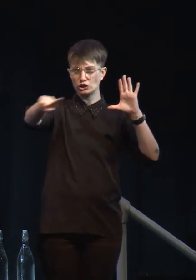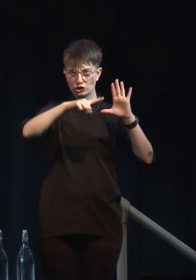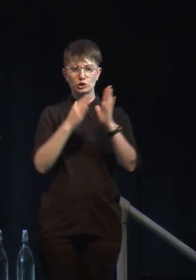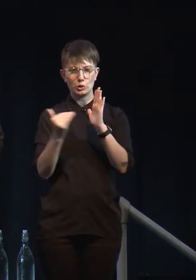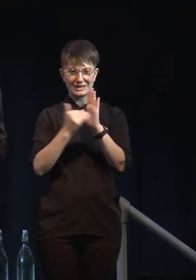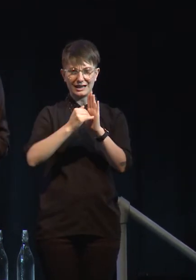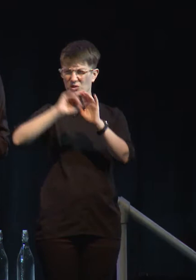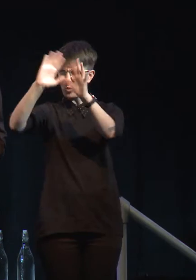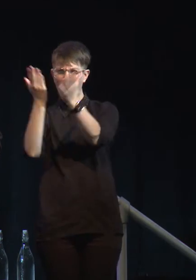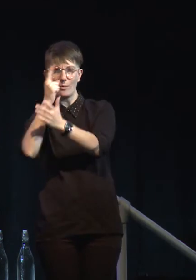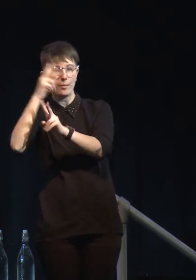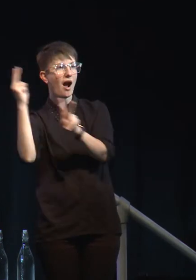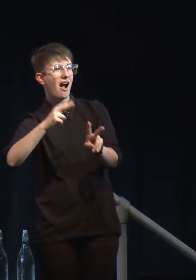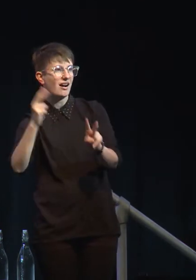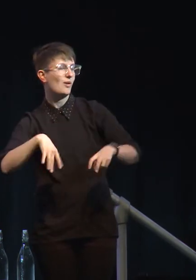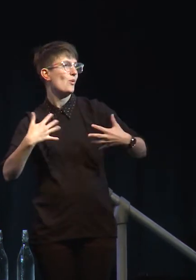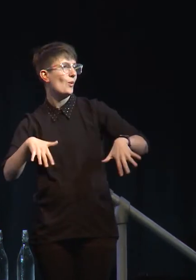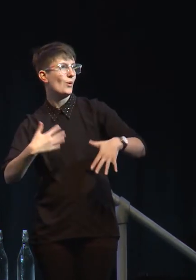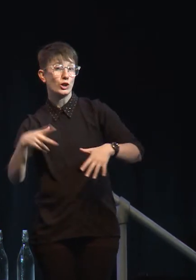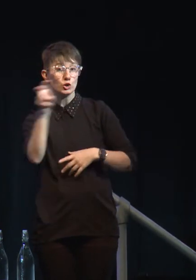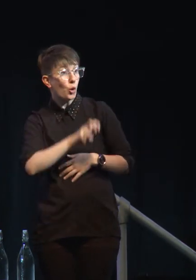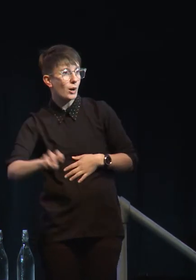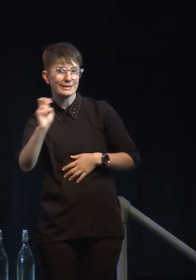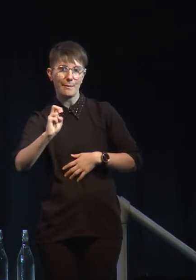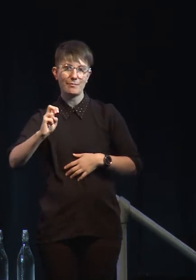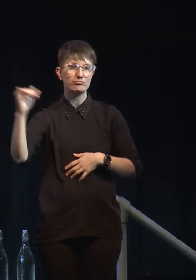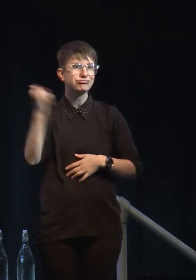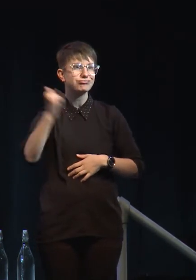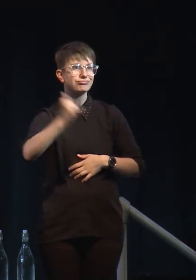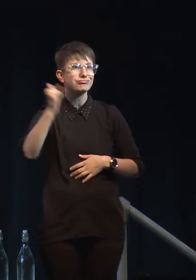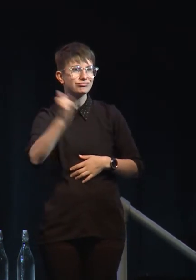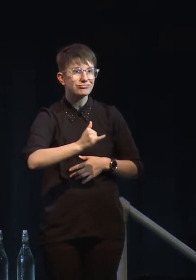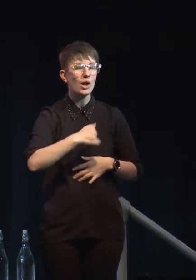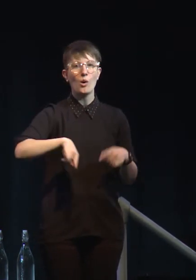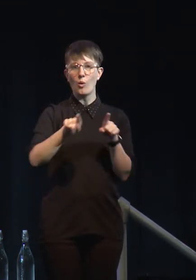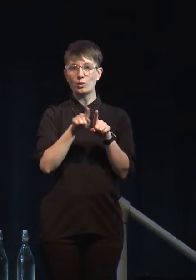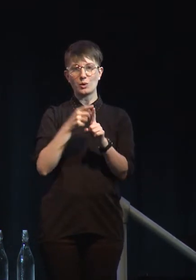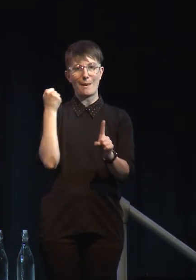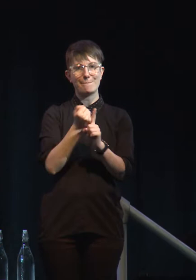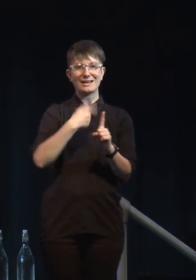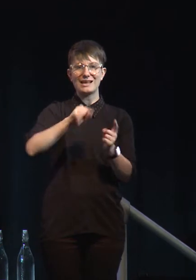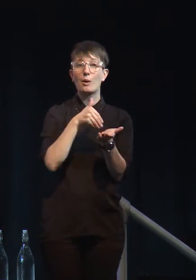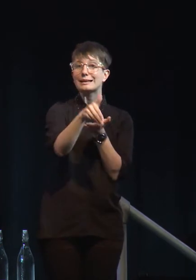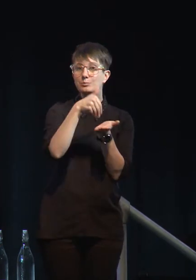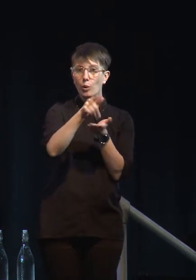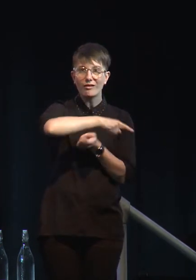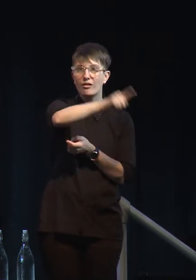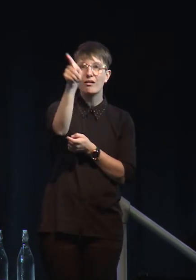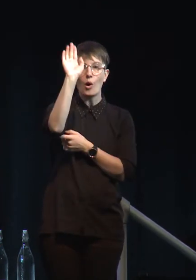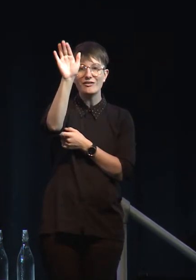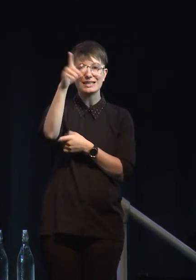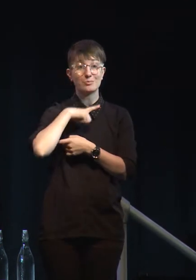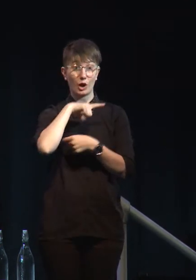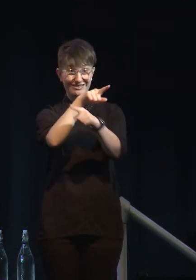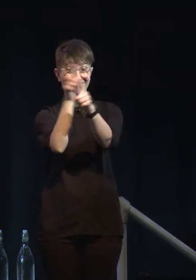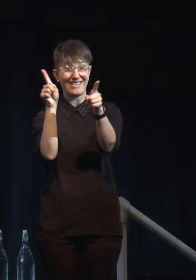which is another big sector of the economy and impacts the export export into foreign markets where they really